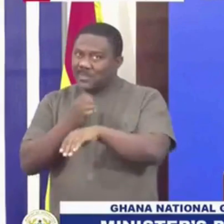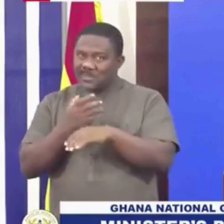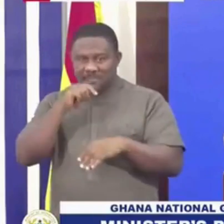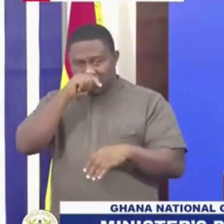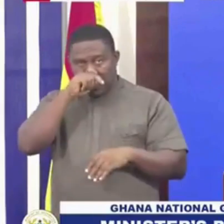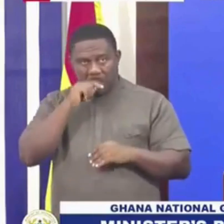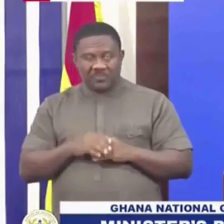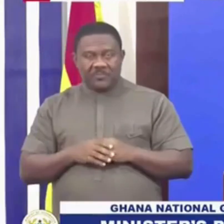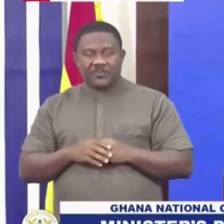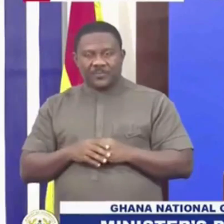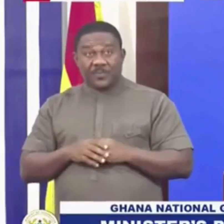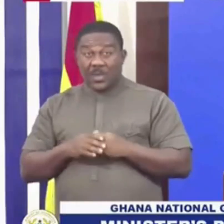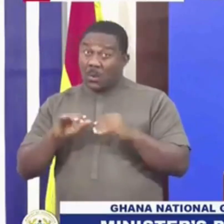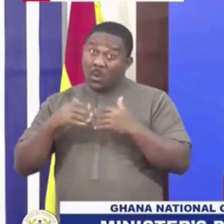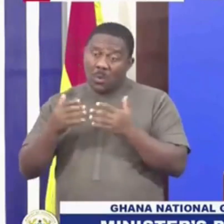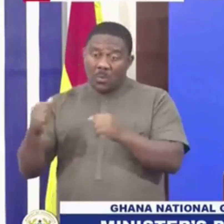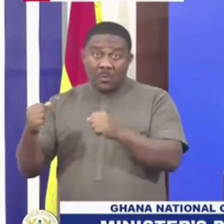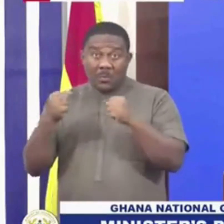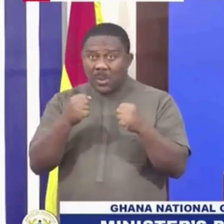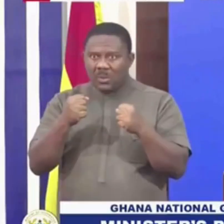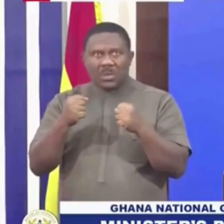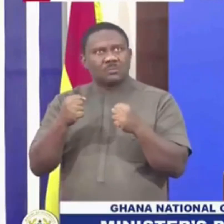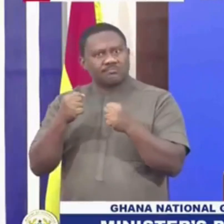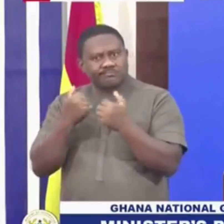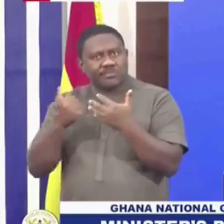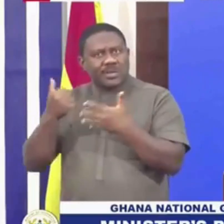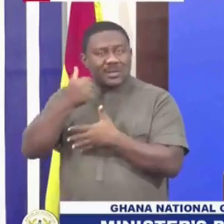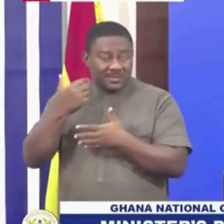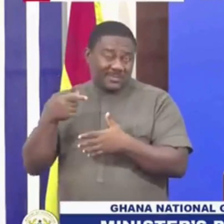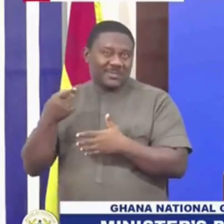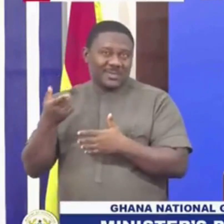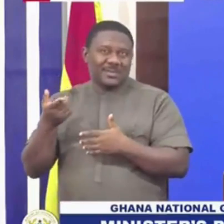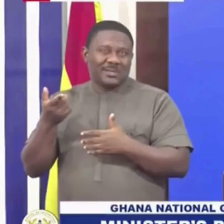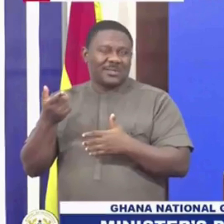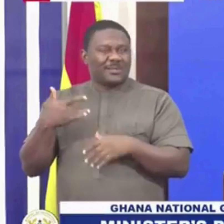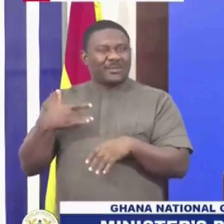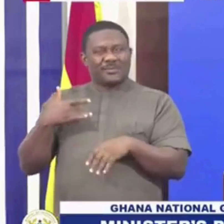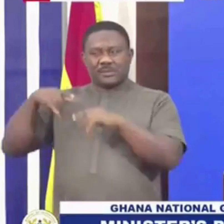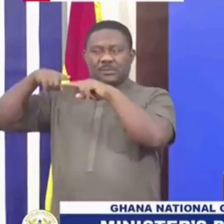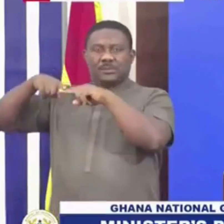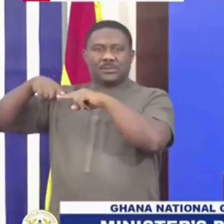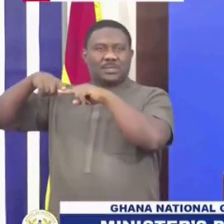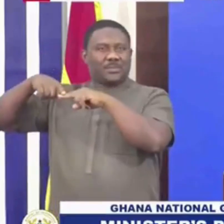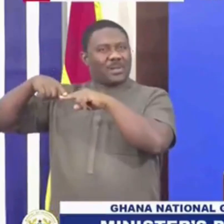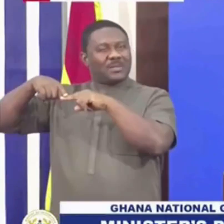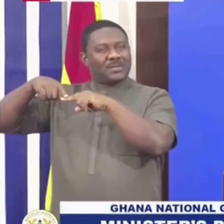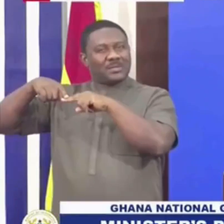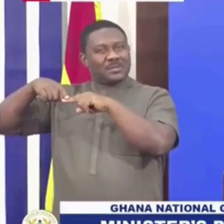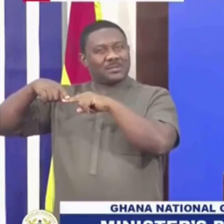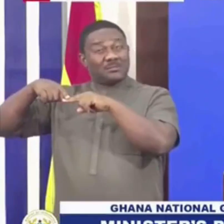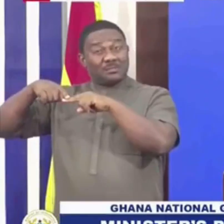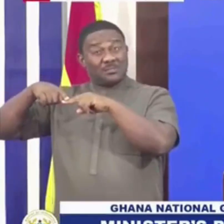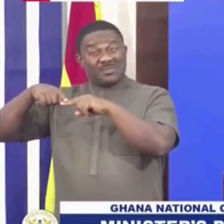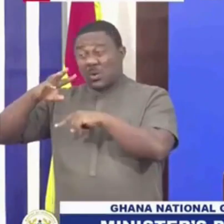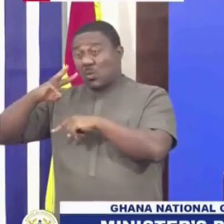our power portfolio. And so instead of just relying on hydro,